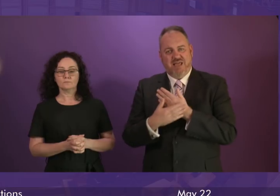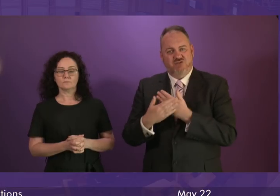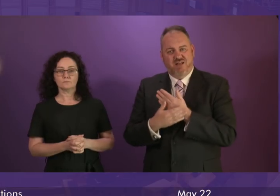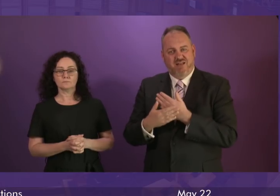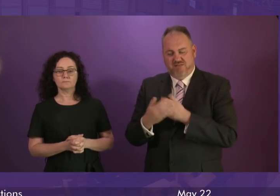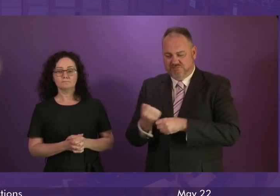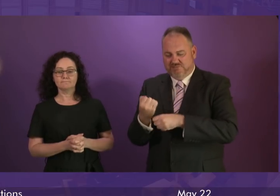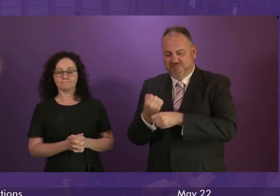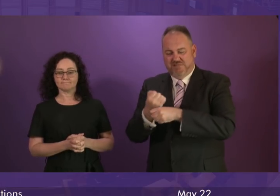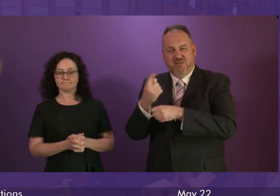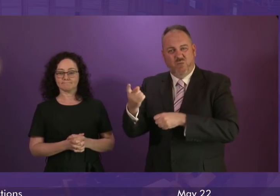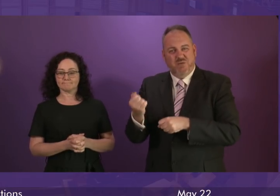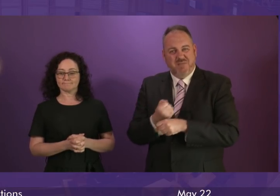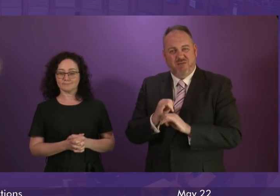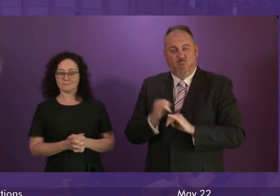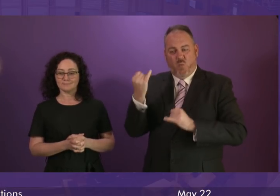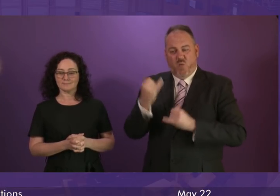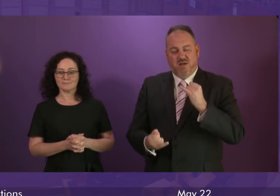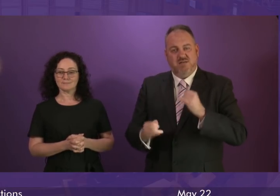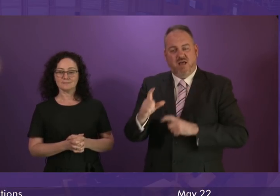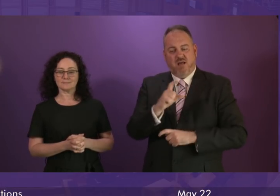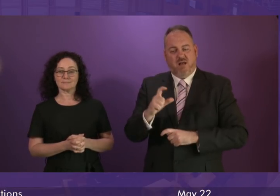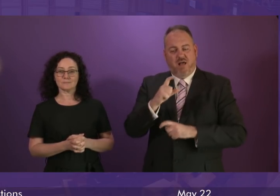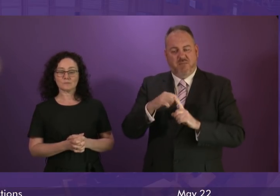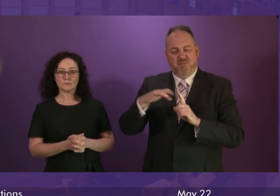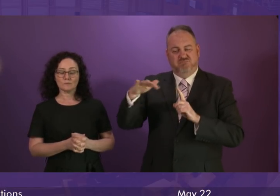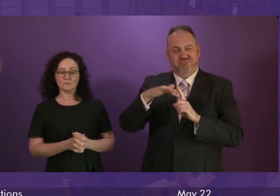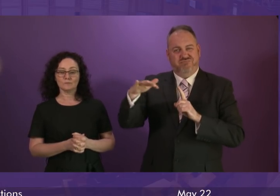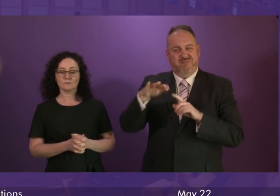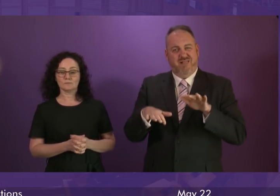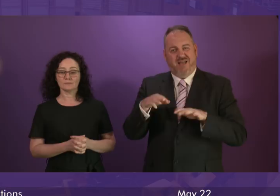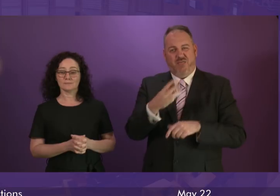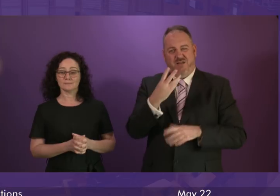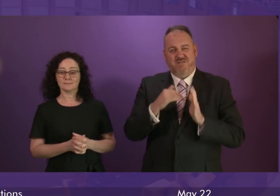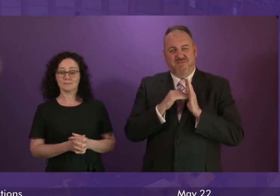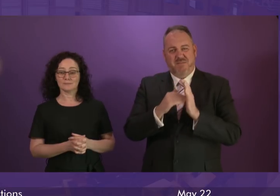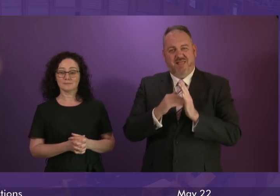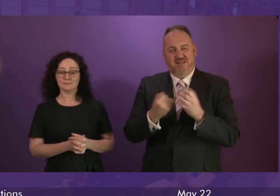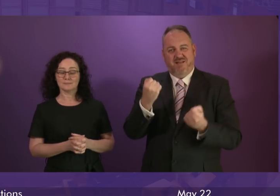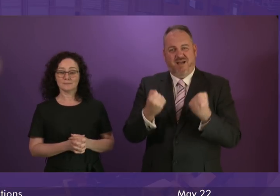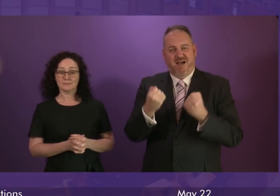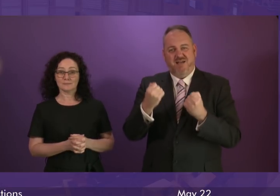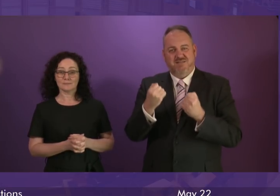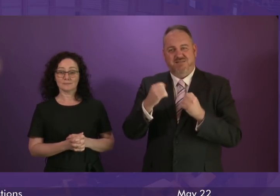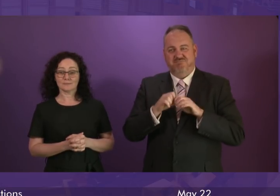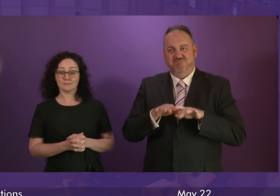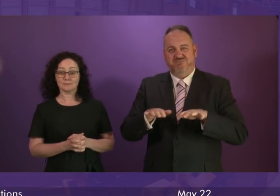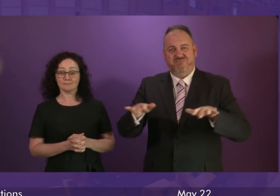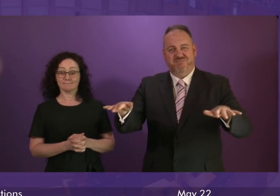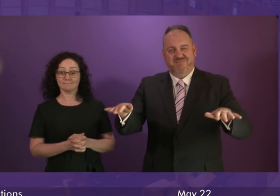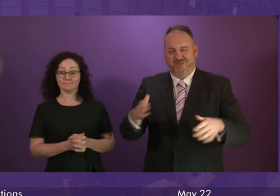carbon emissions equivalent to an extra 35 million cars on the road, and we are in a climate emergency.